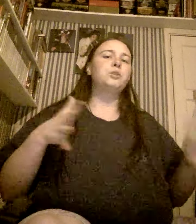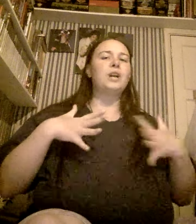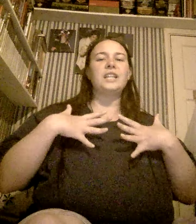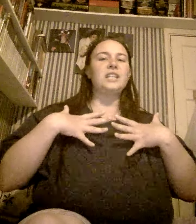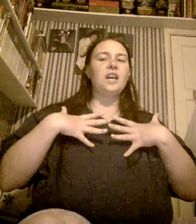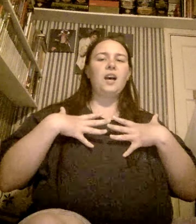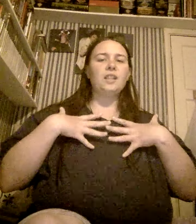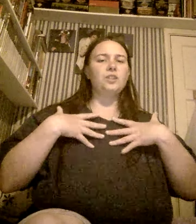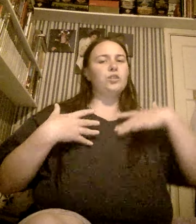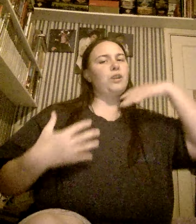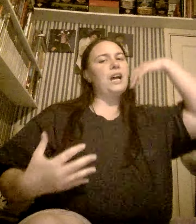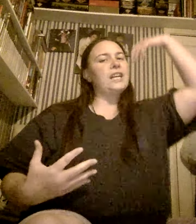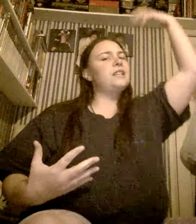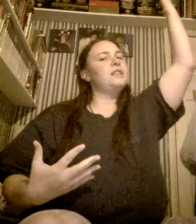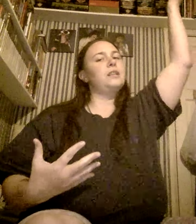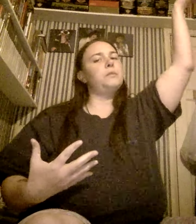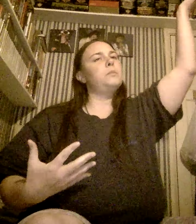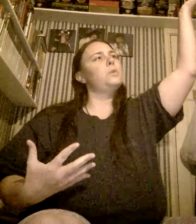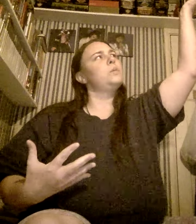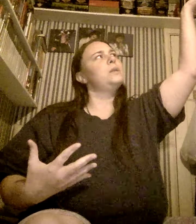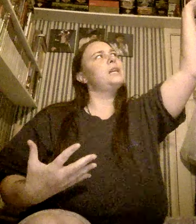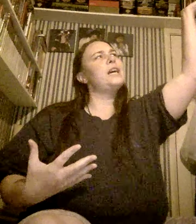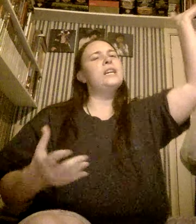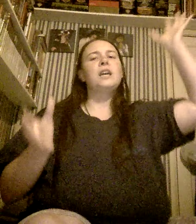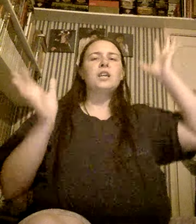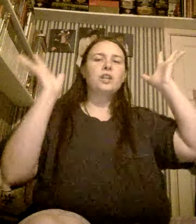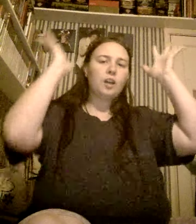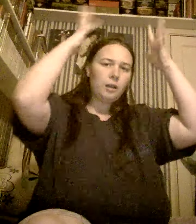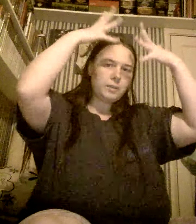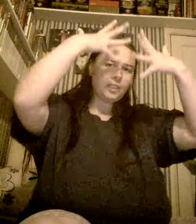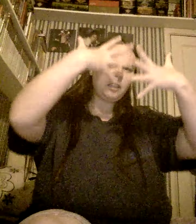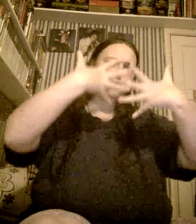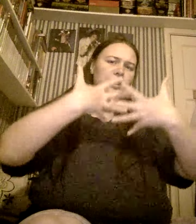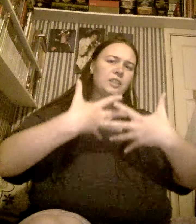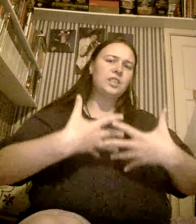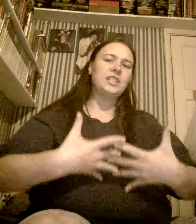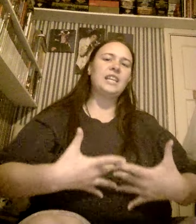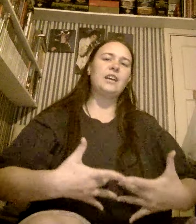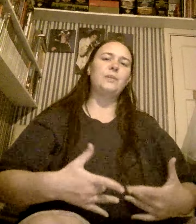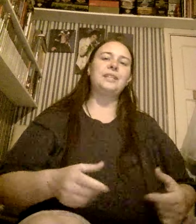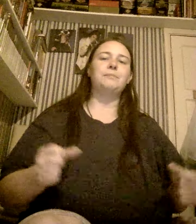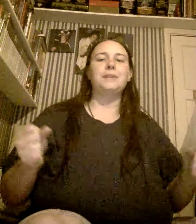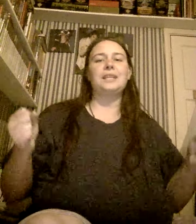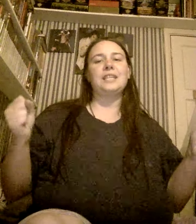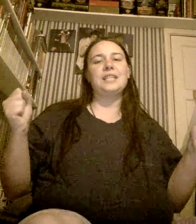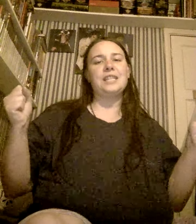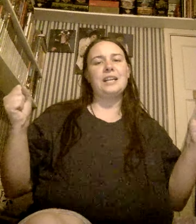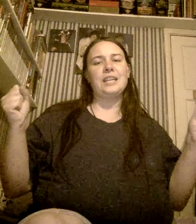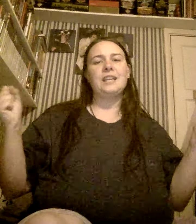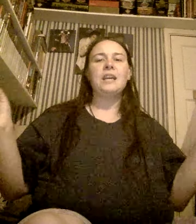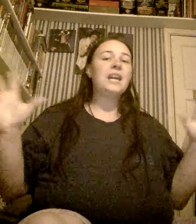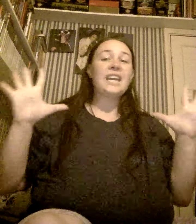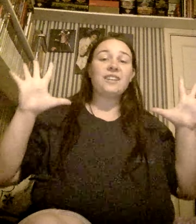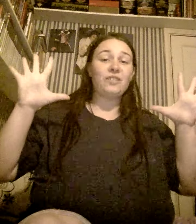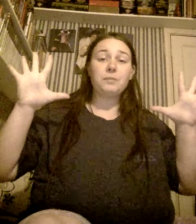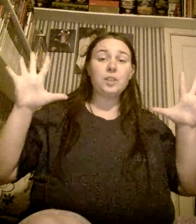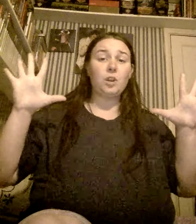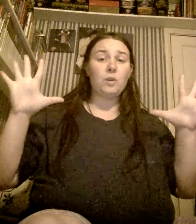I'm trying not to cry in the moonlight. The commons are notched and now it's midnight. If I'm so